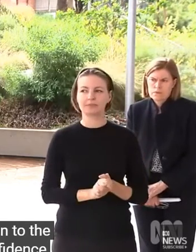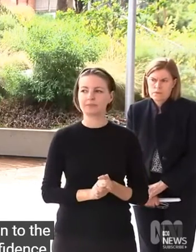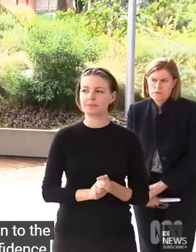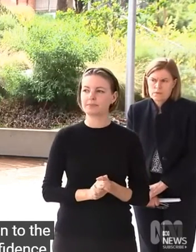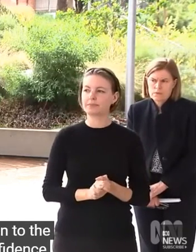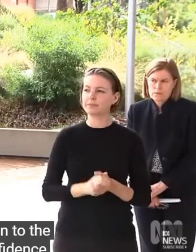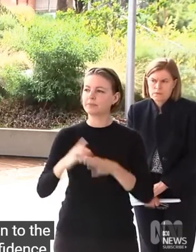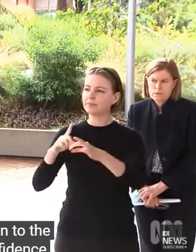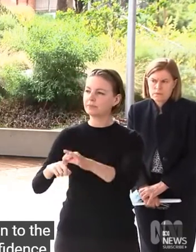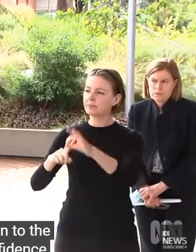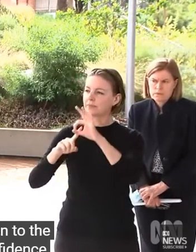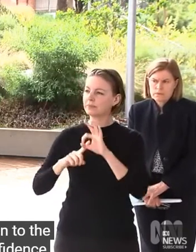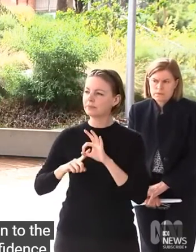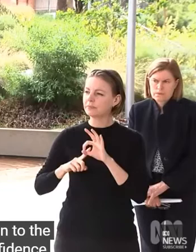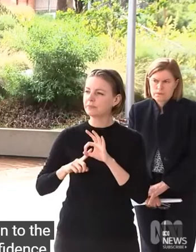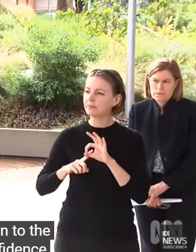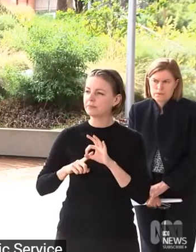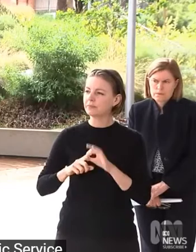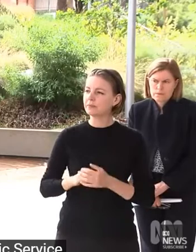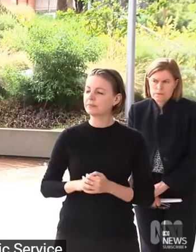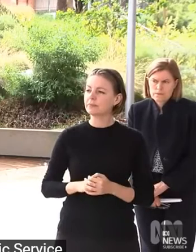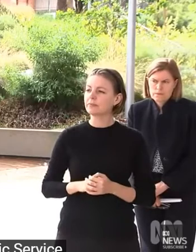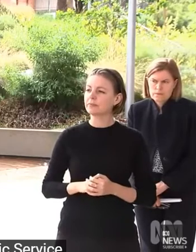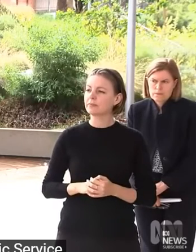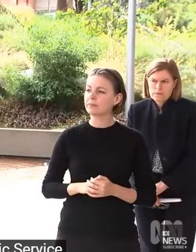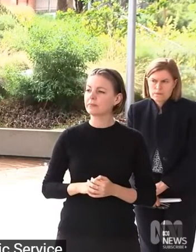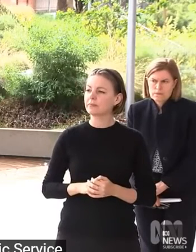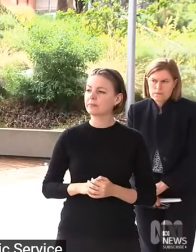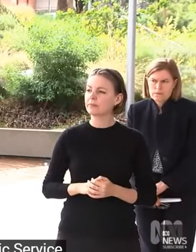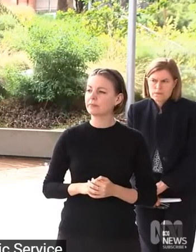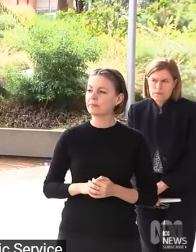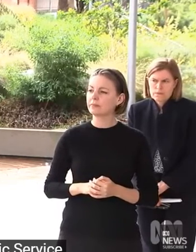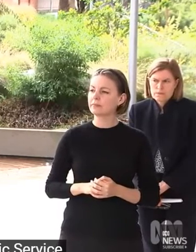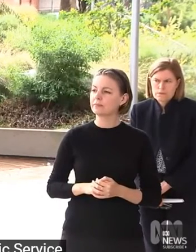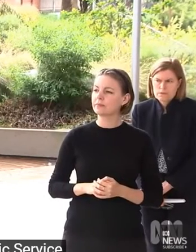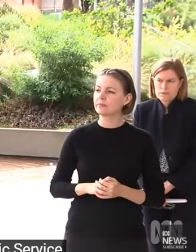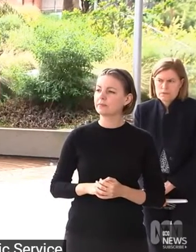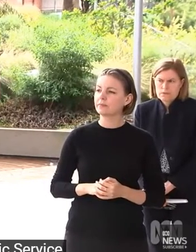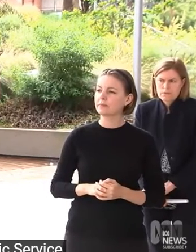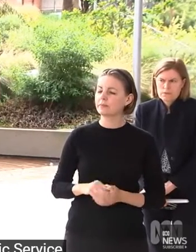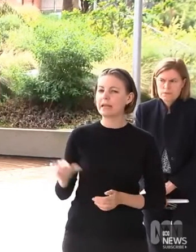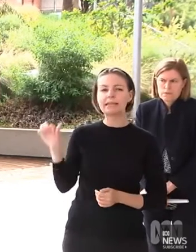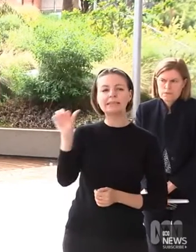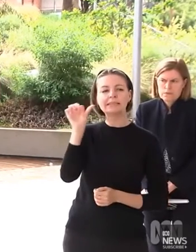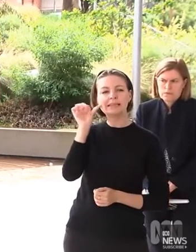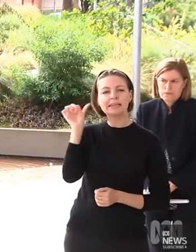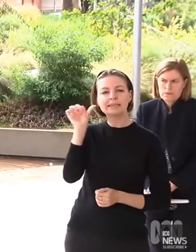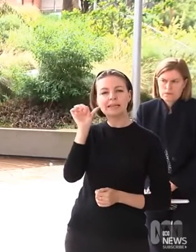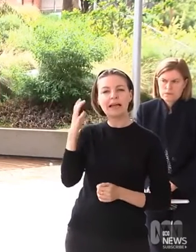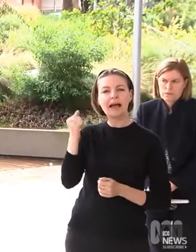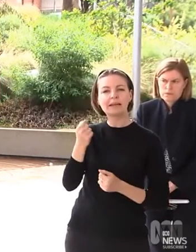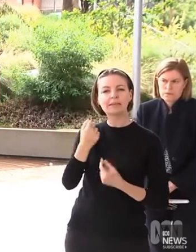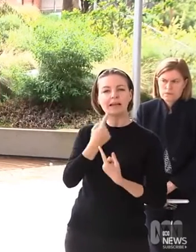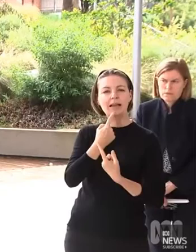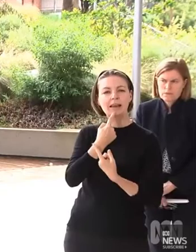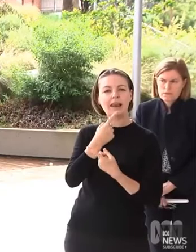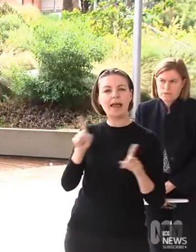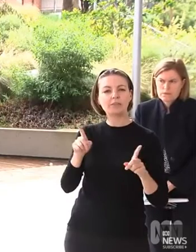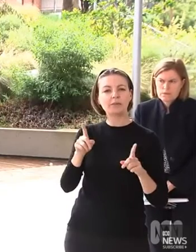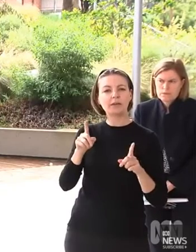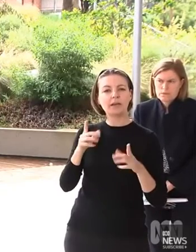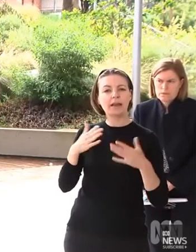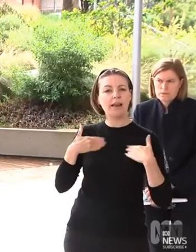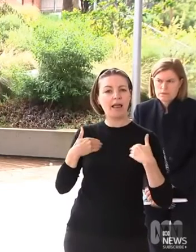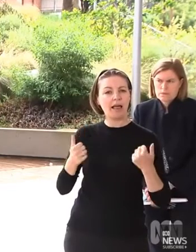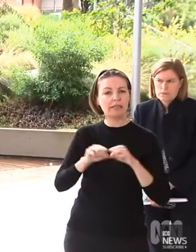seen private sector staff centre, the public sector, the health of hospitals. The State Government, I think, announced funeral events in August.